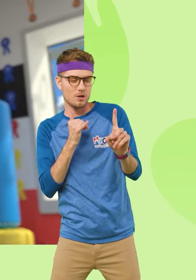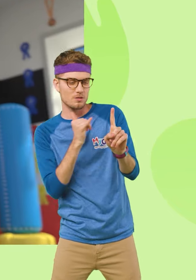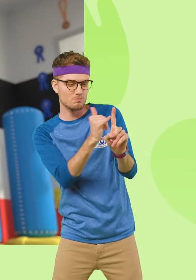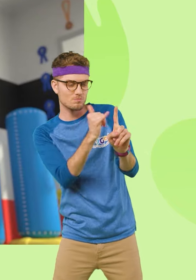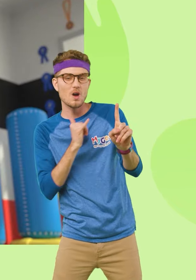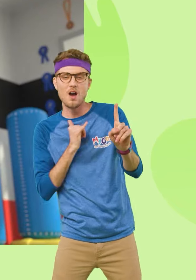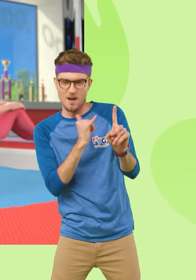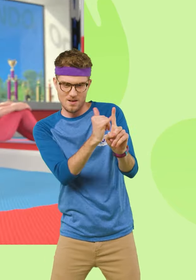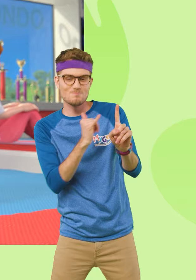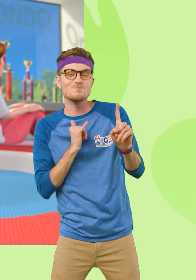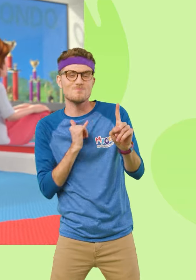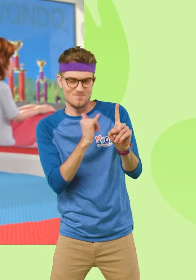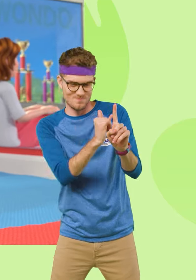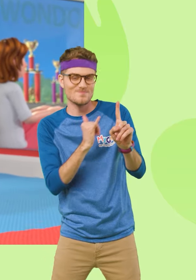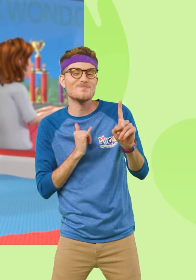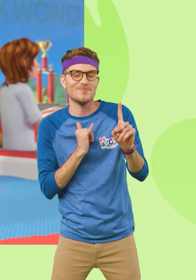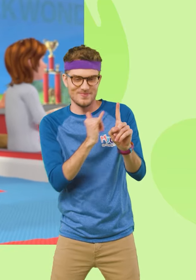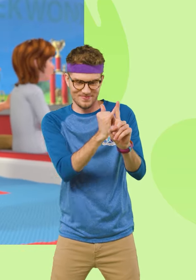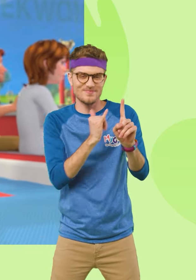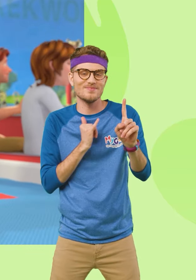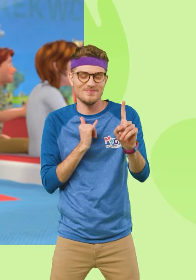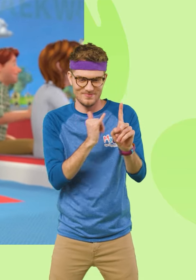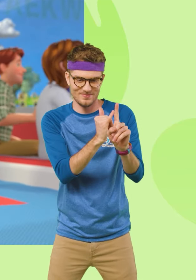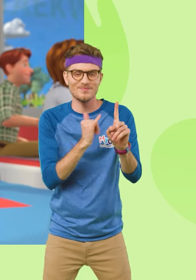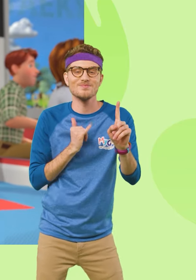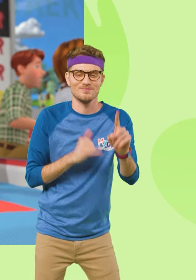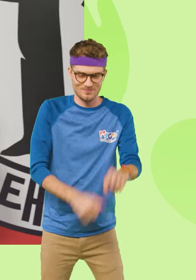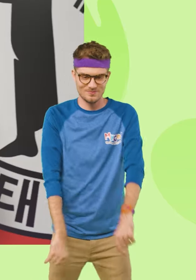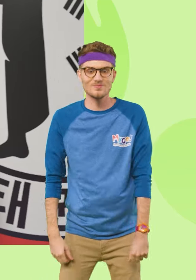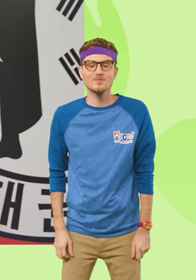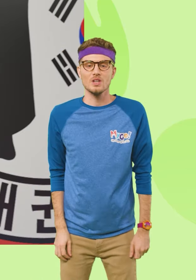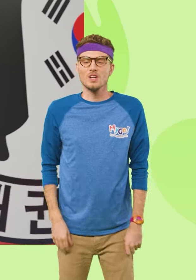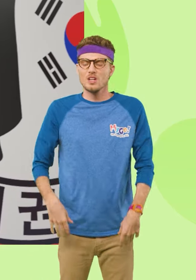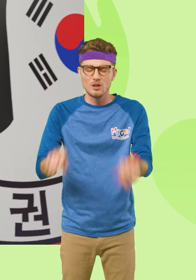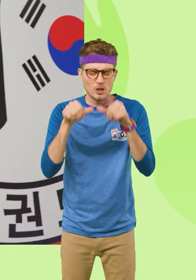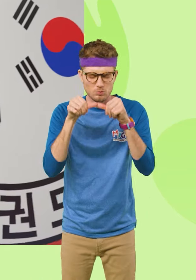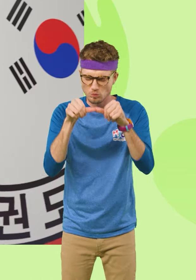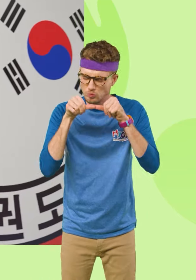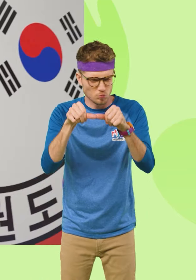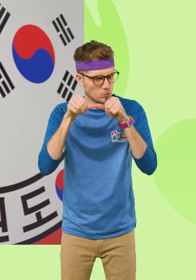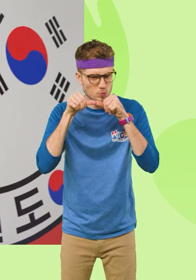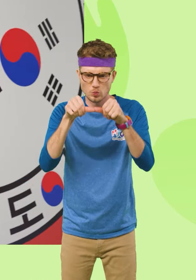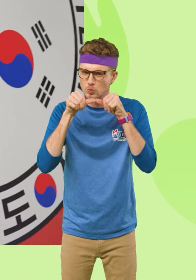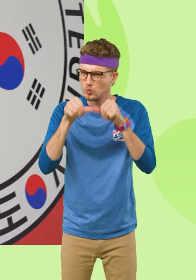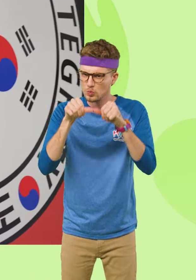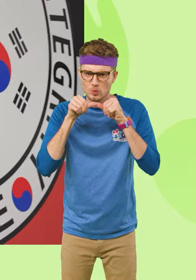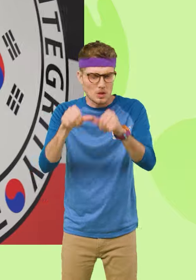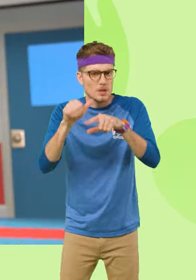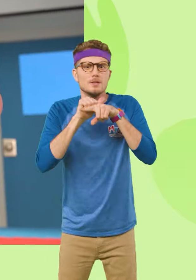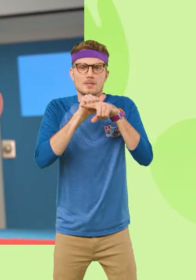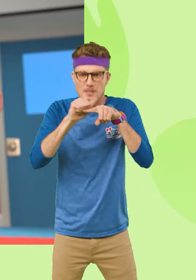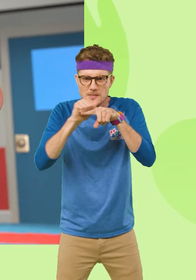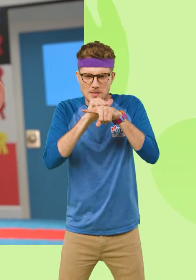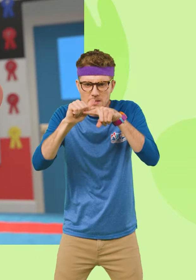as master shows Don't give up if you train